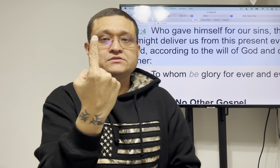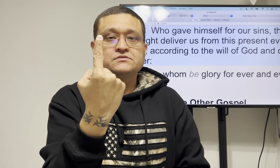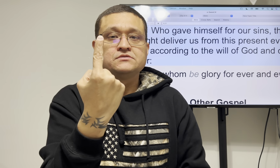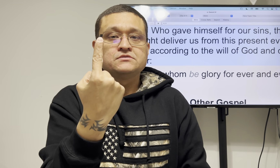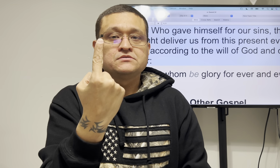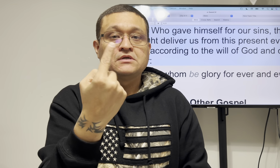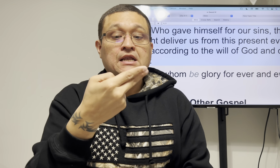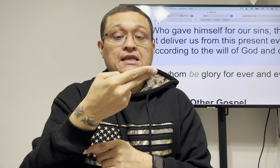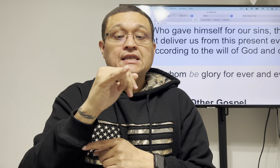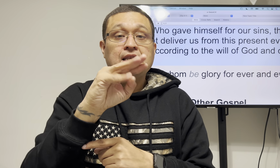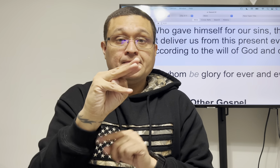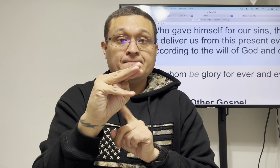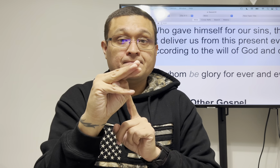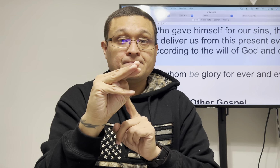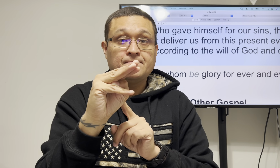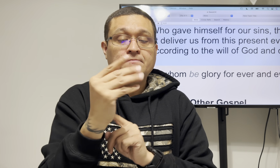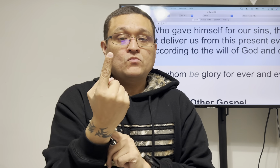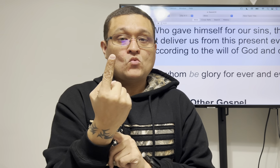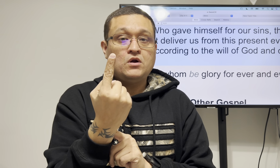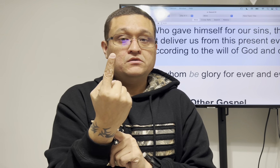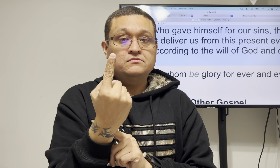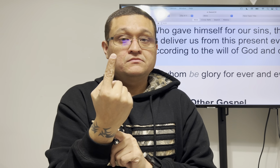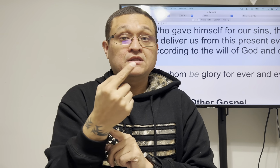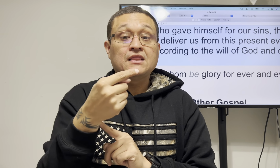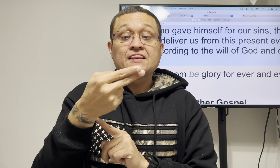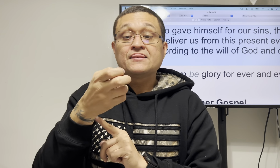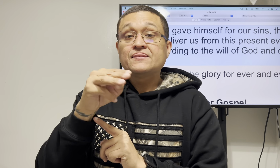the showing one him singular